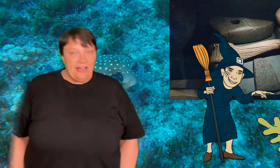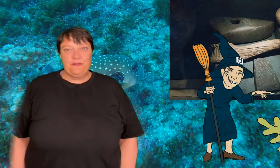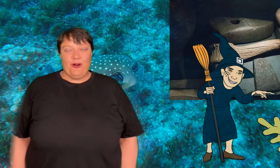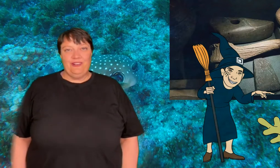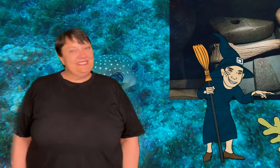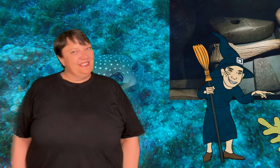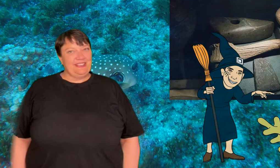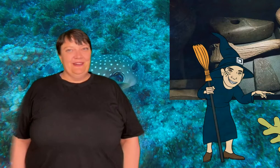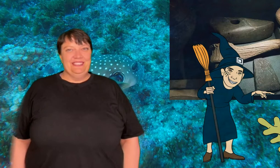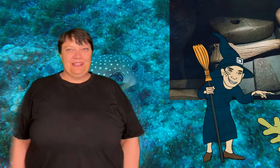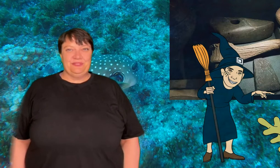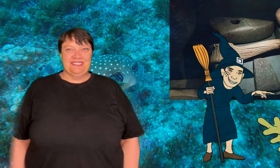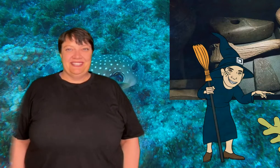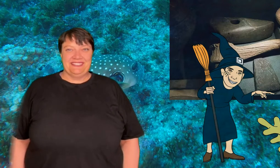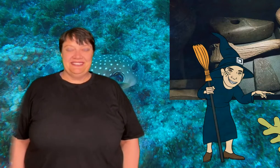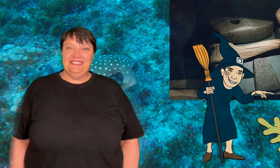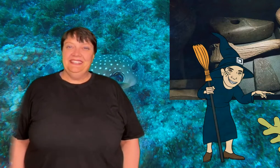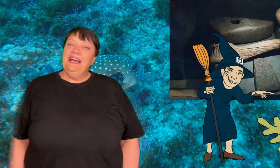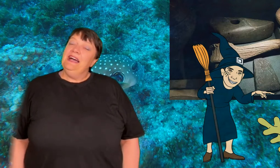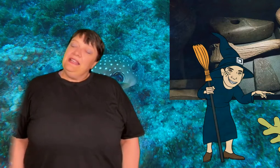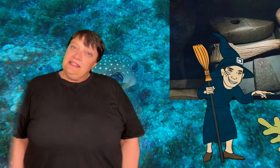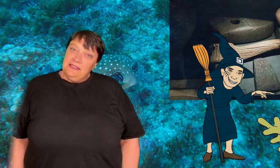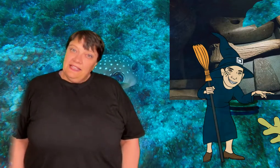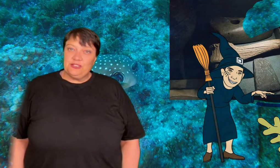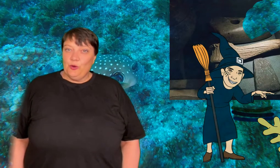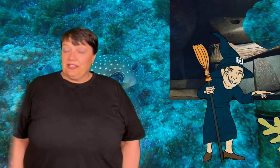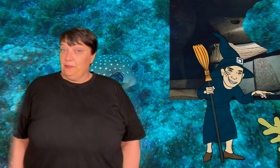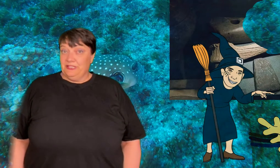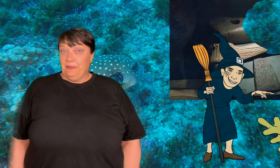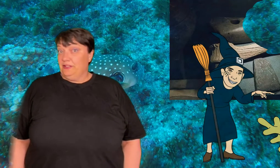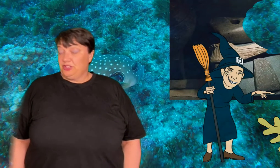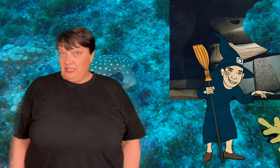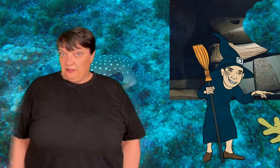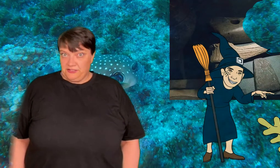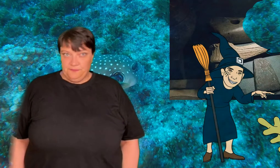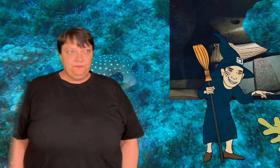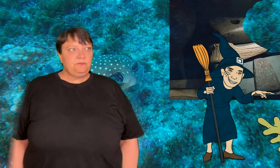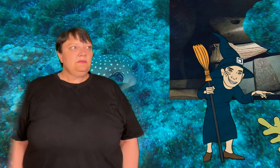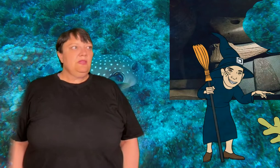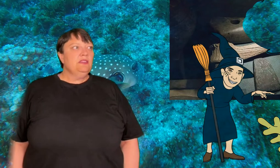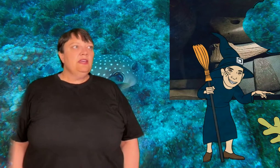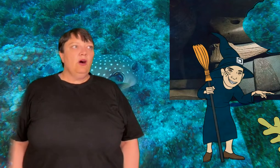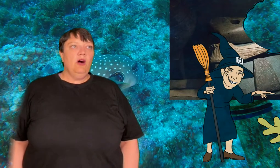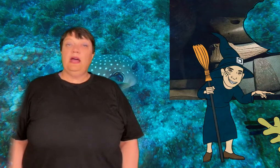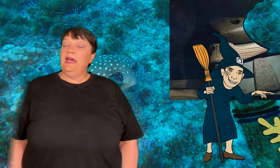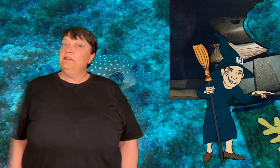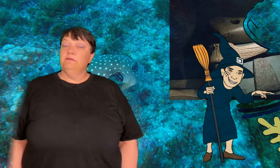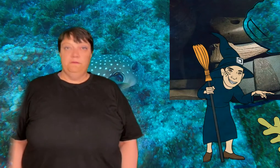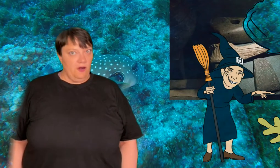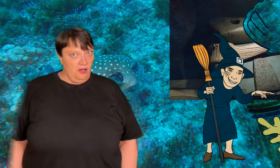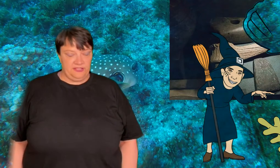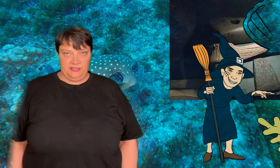But enough of coral, it's not the only substance under the sea. Let's talk a little bit about shells. There are